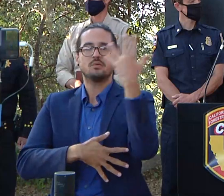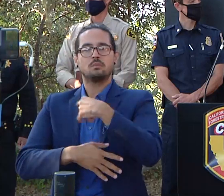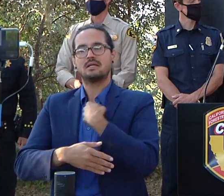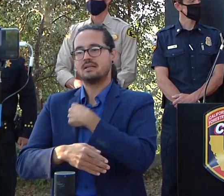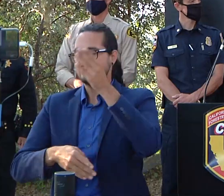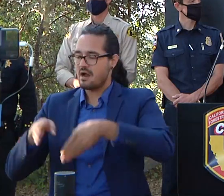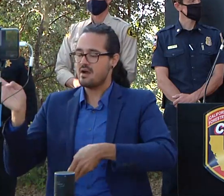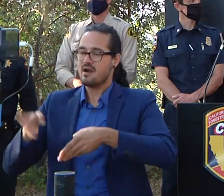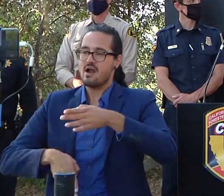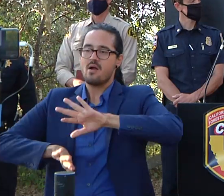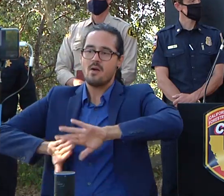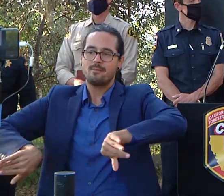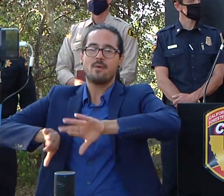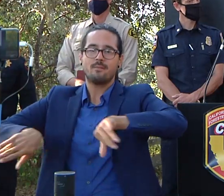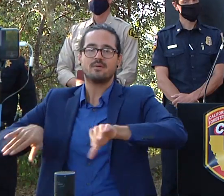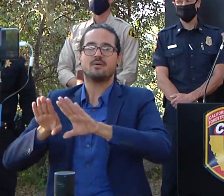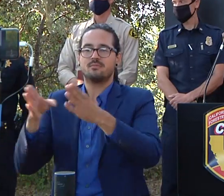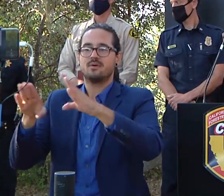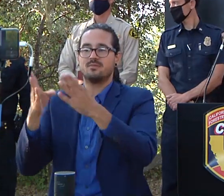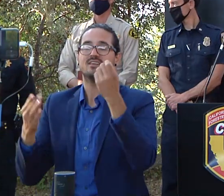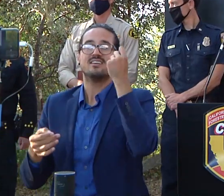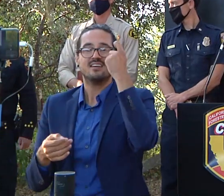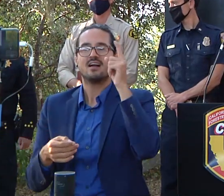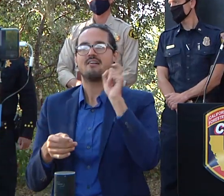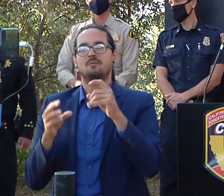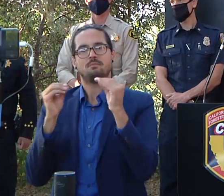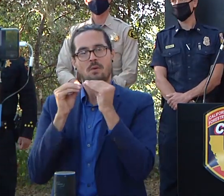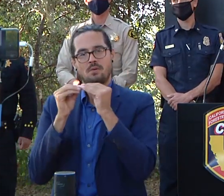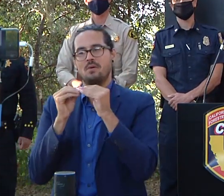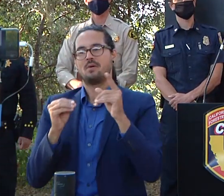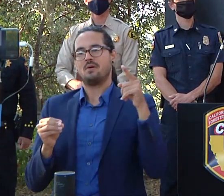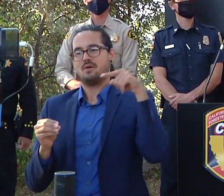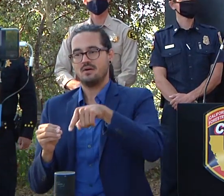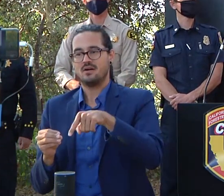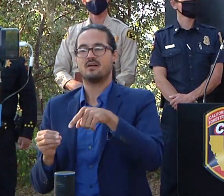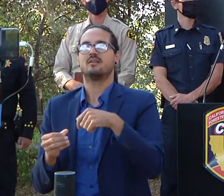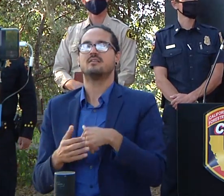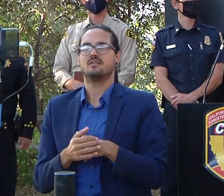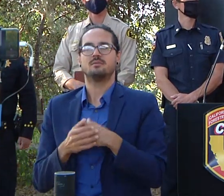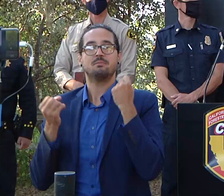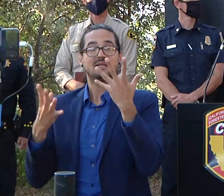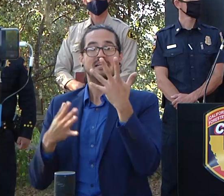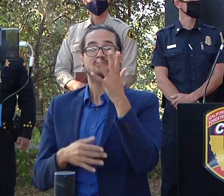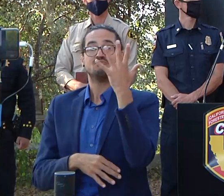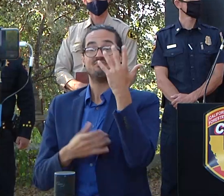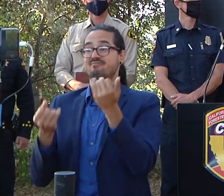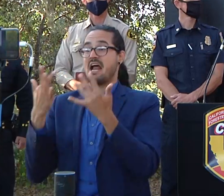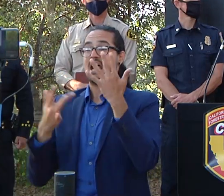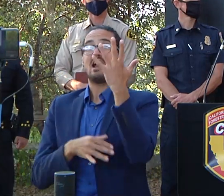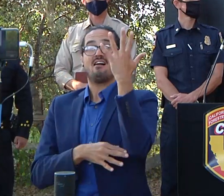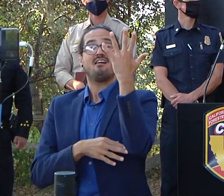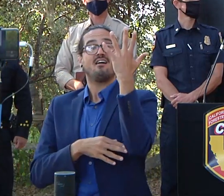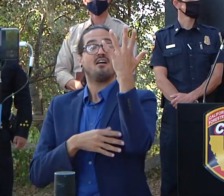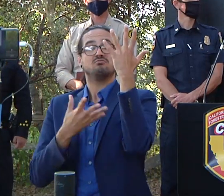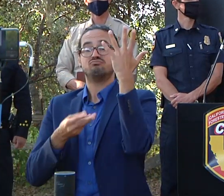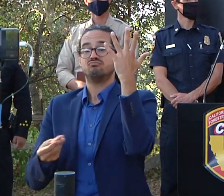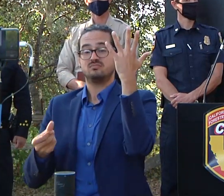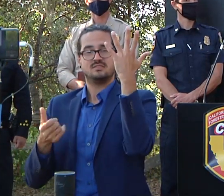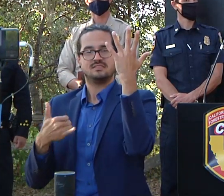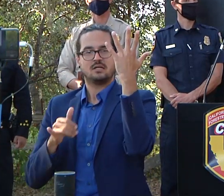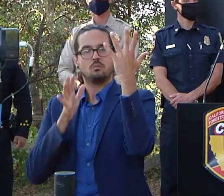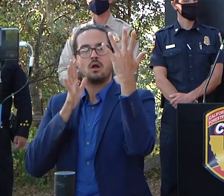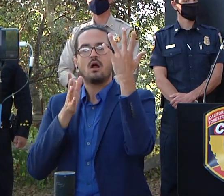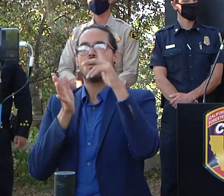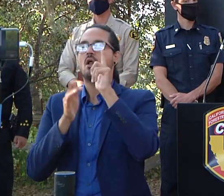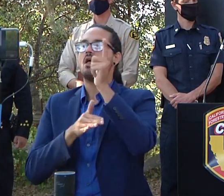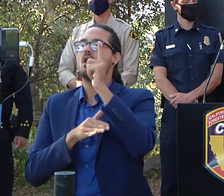and redo it because a fire weakened tree that's been burning for days or almost a week now decides to come down after the fact so our folks are having to